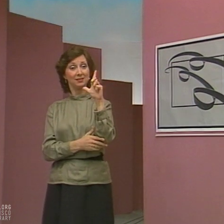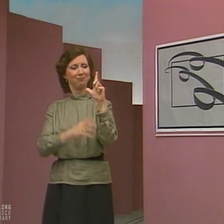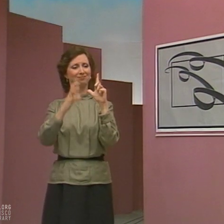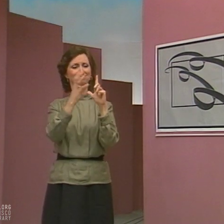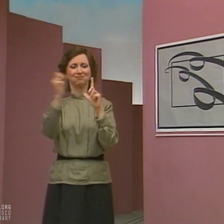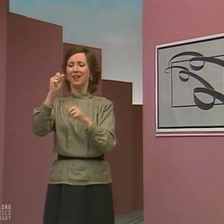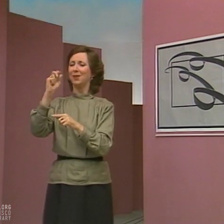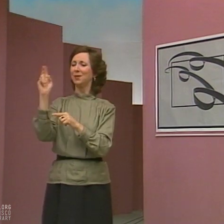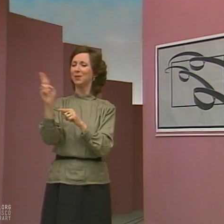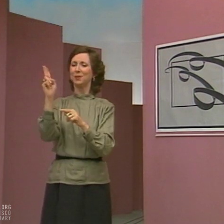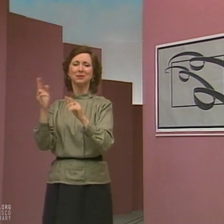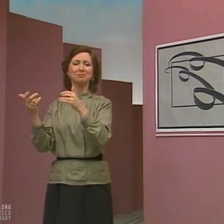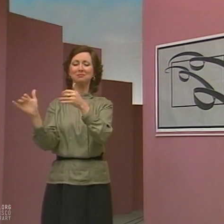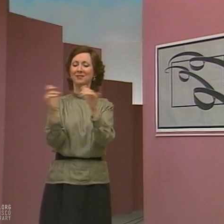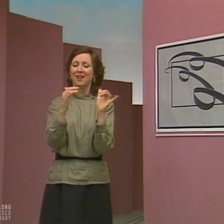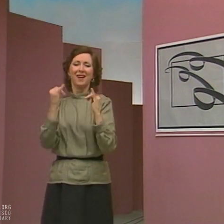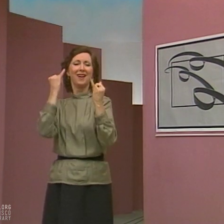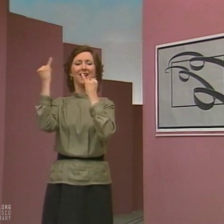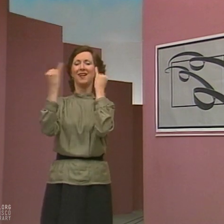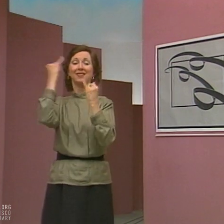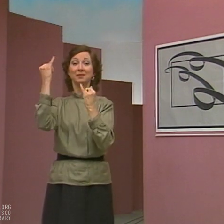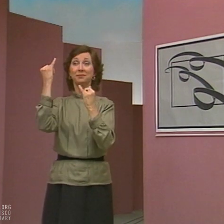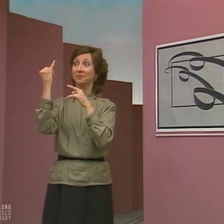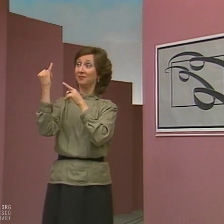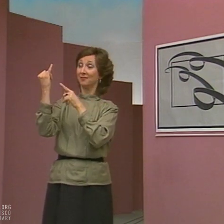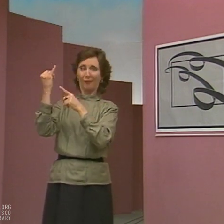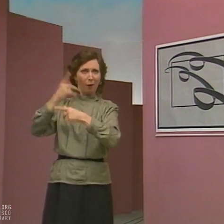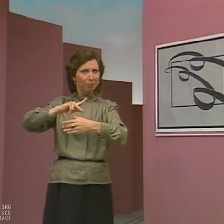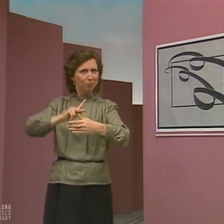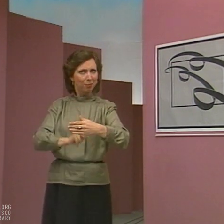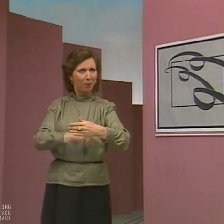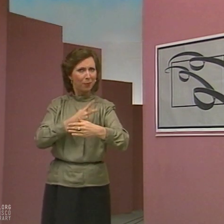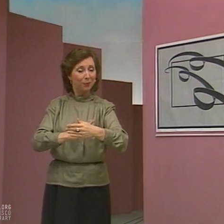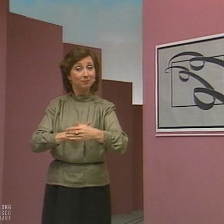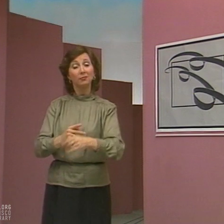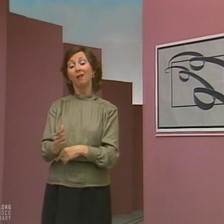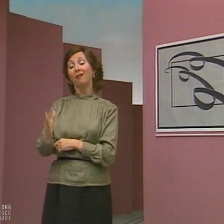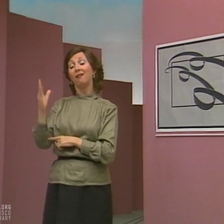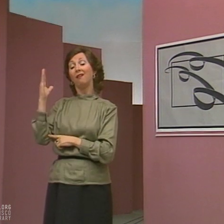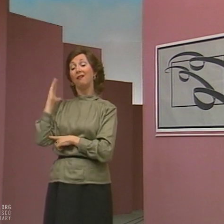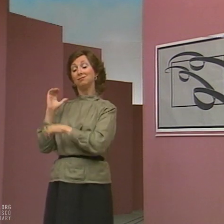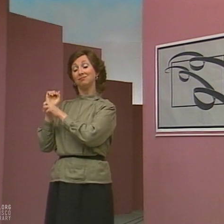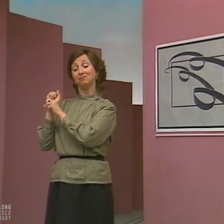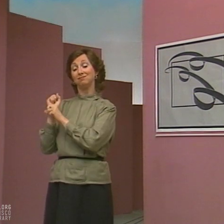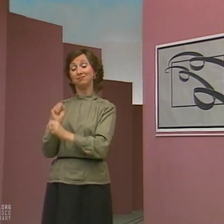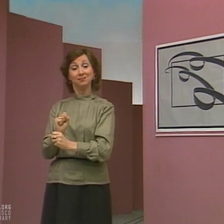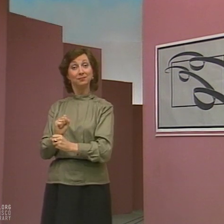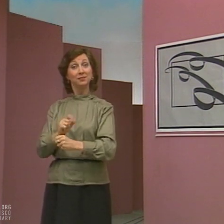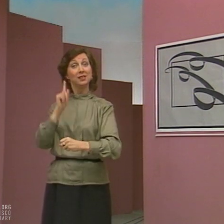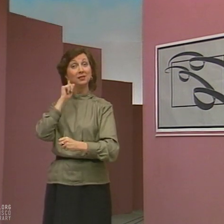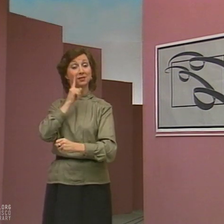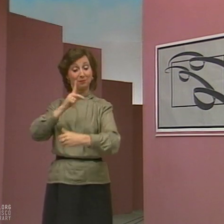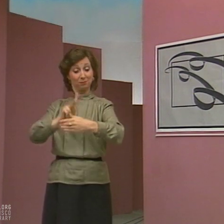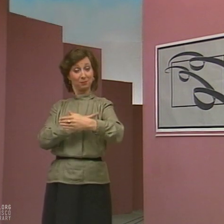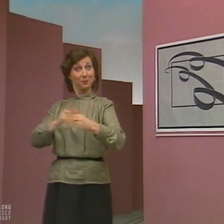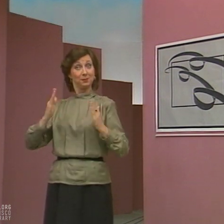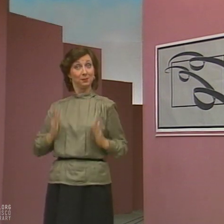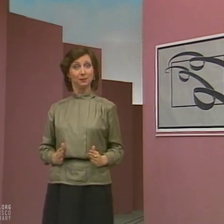creative potentials of American Sign Language in related fields, such as poetry. Traditionally, Deaf